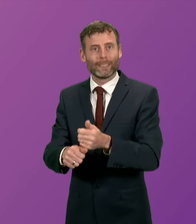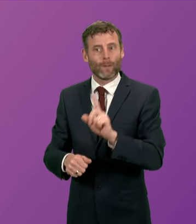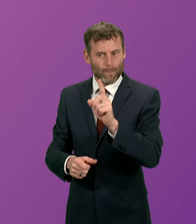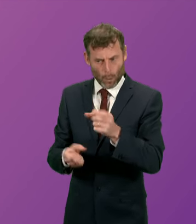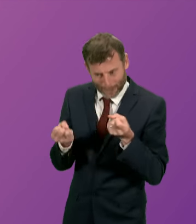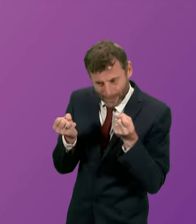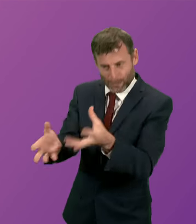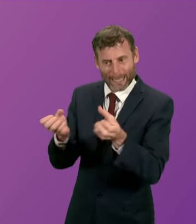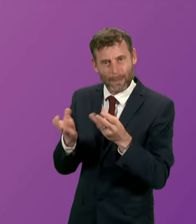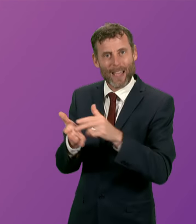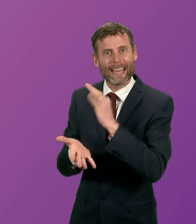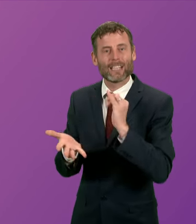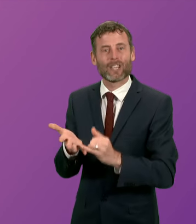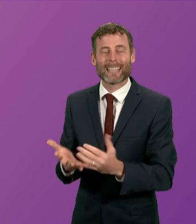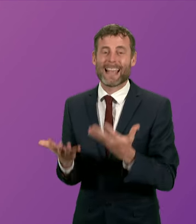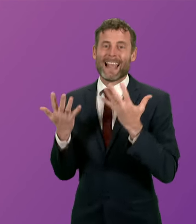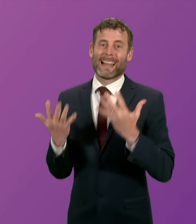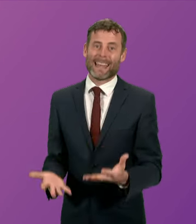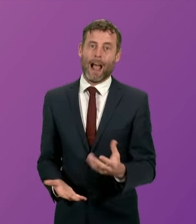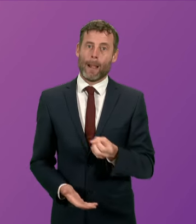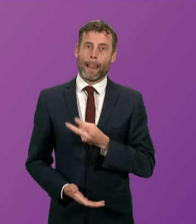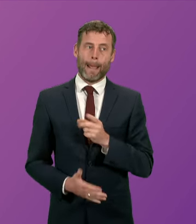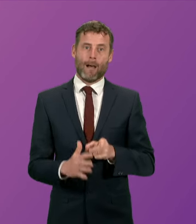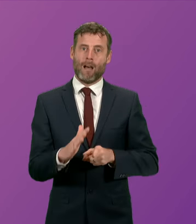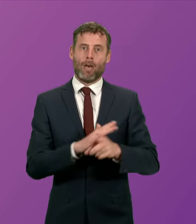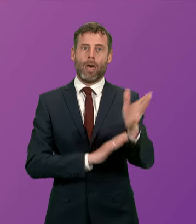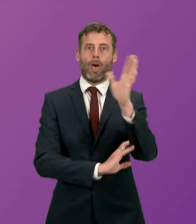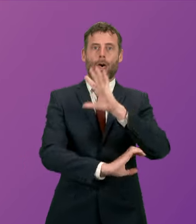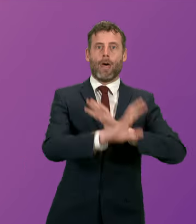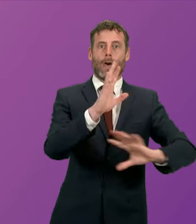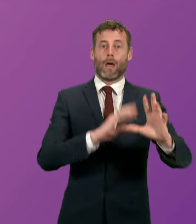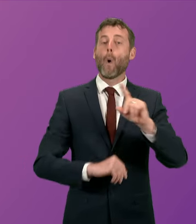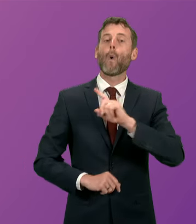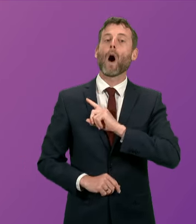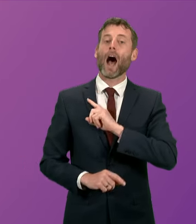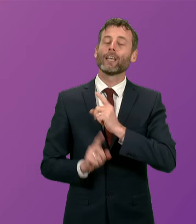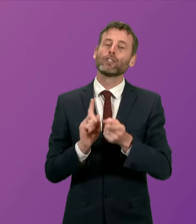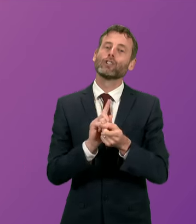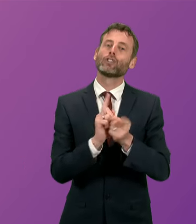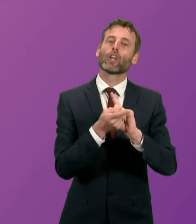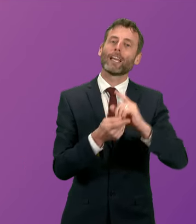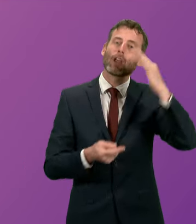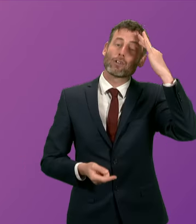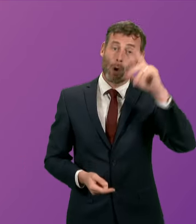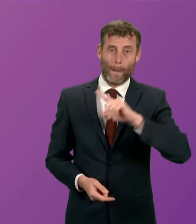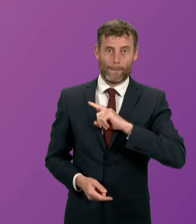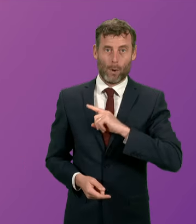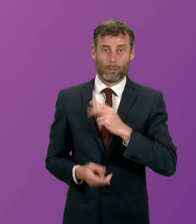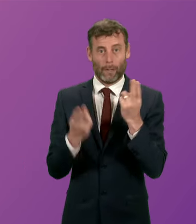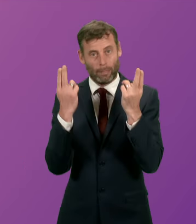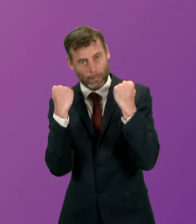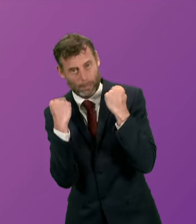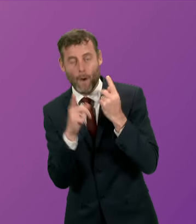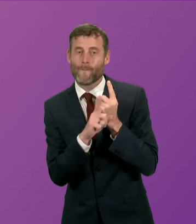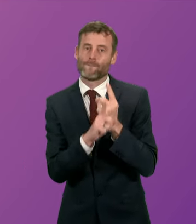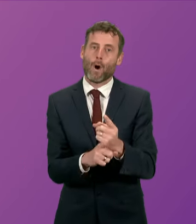now they've deserted the pitch. They've run away on orders from London. The Labour Party in Scotland is now voting